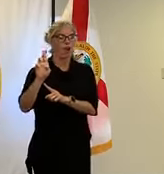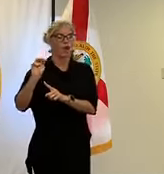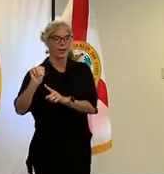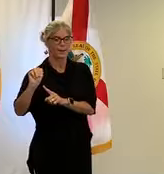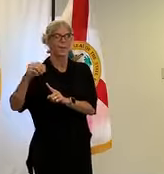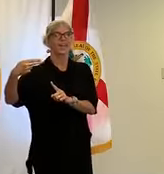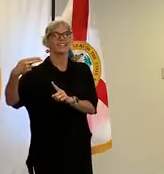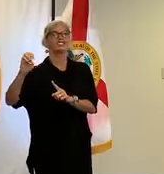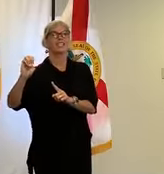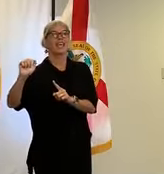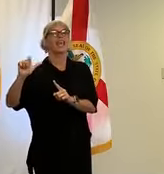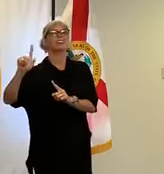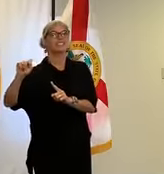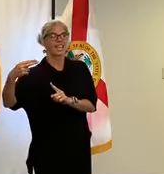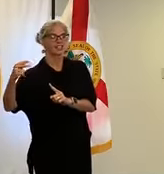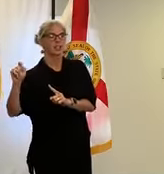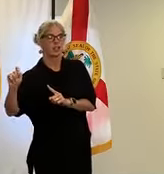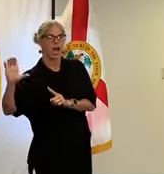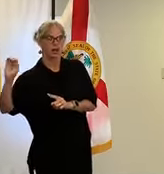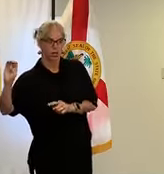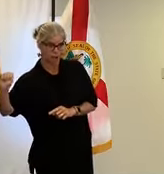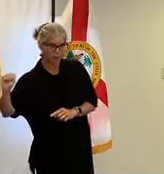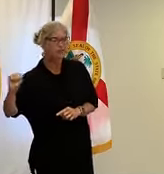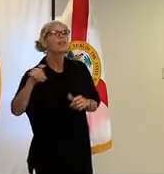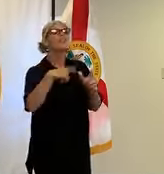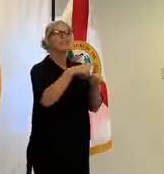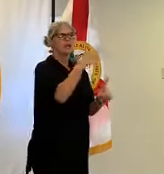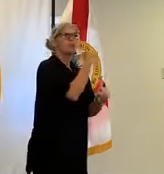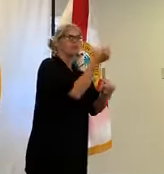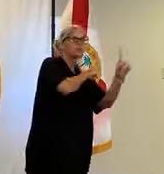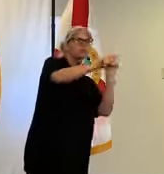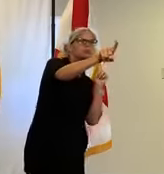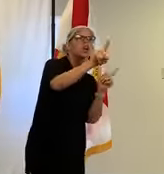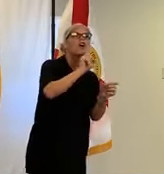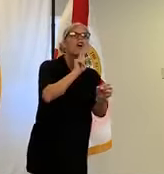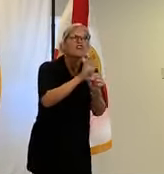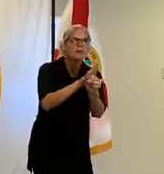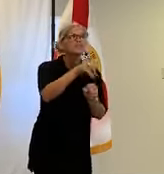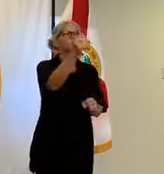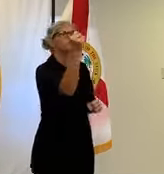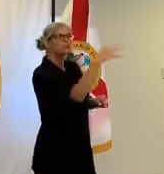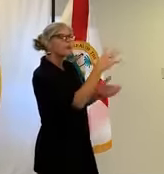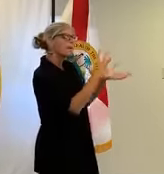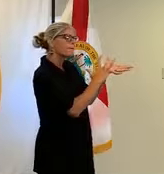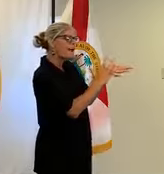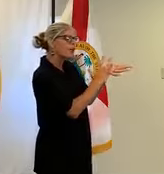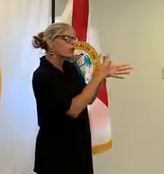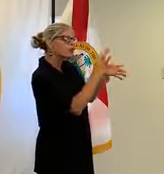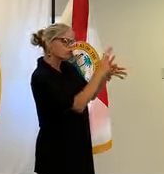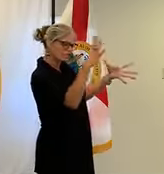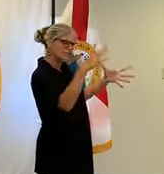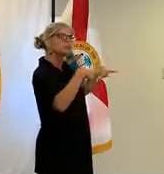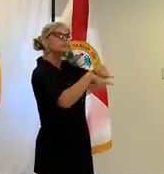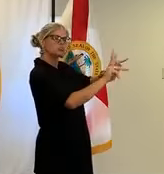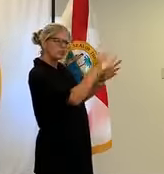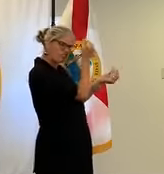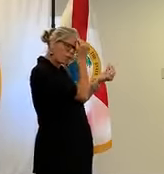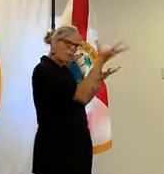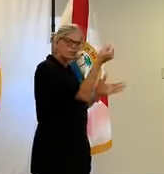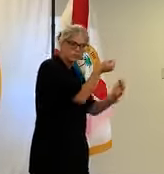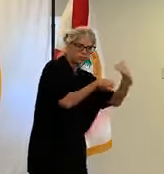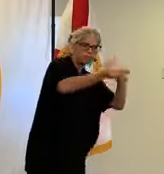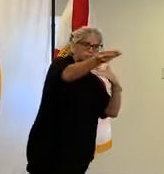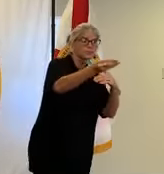of medical release and then they can release that stuff through email on that um and then the other thing we've seen too on this lab